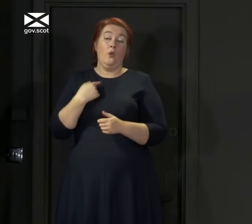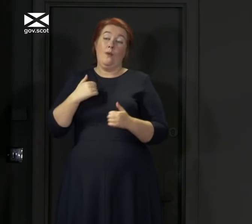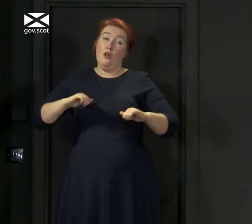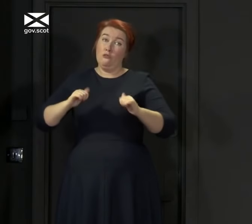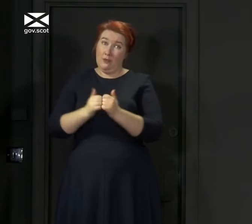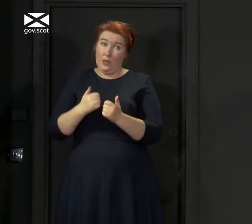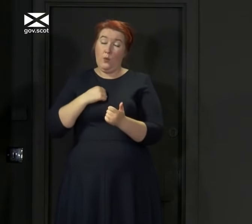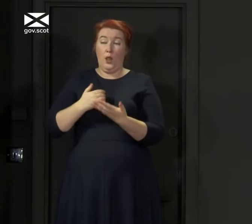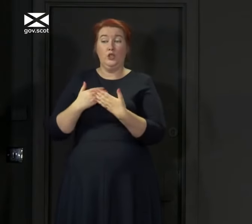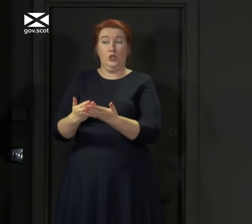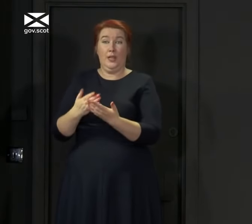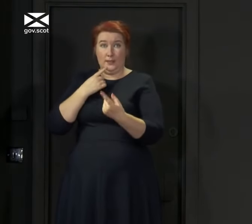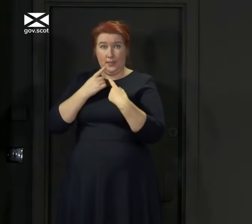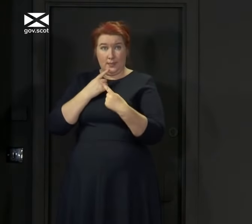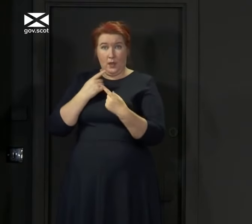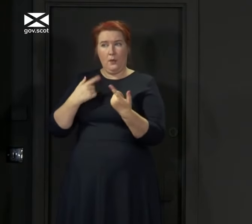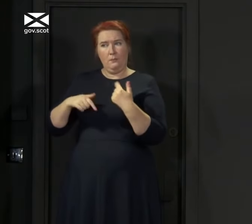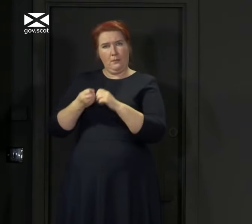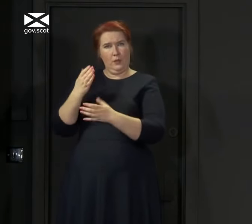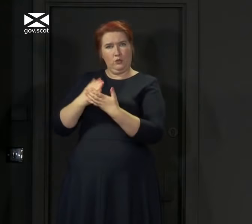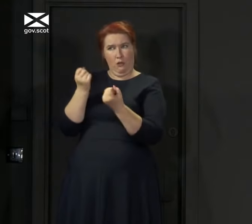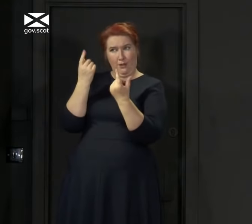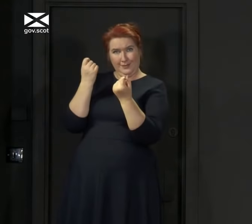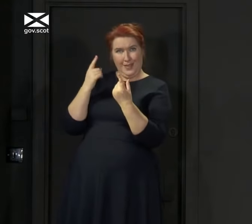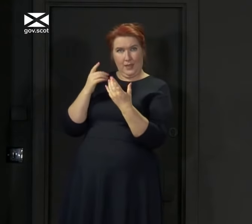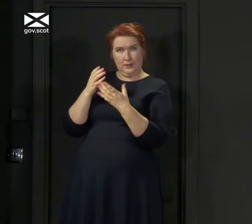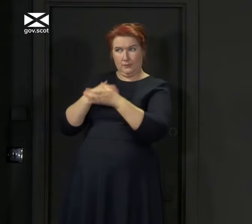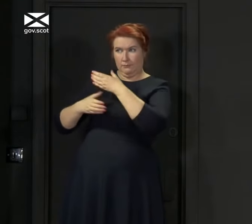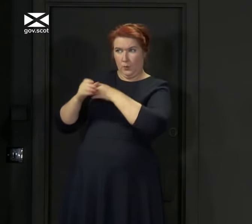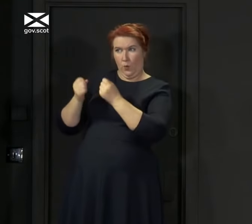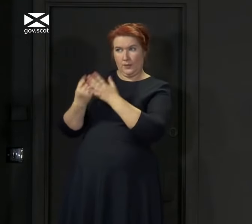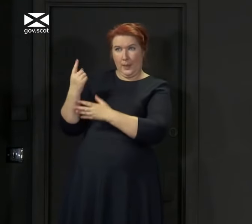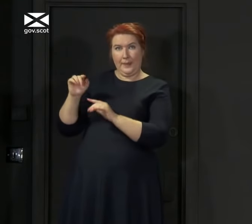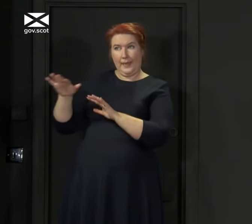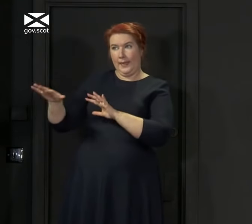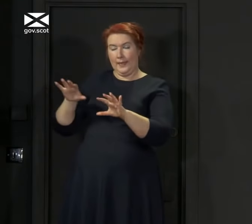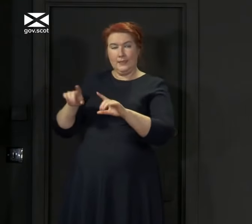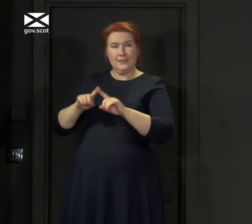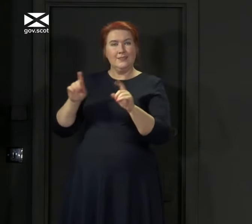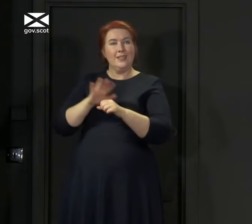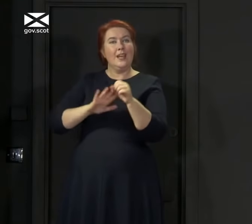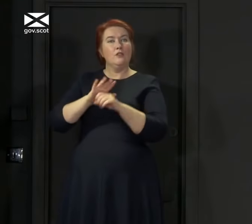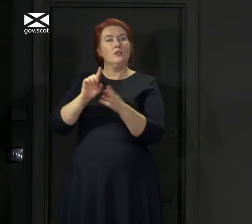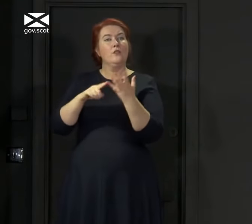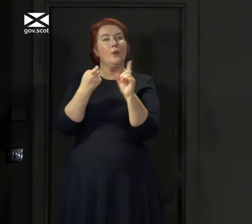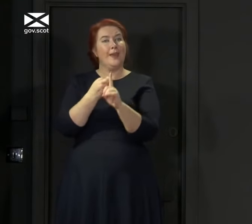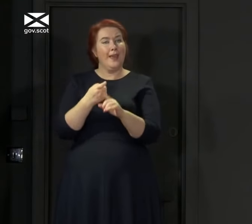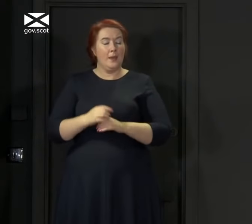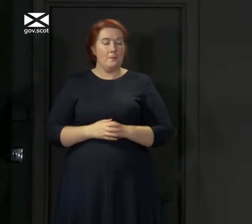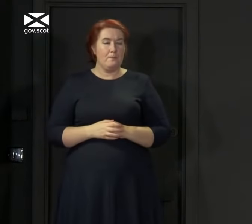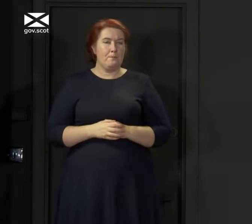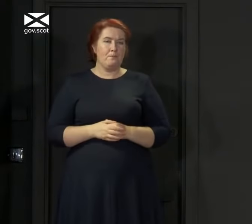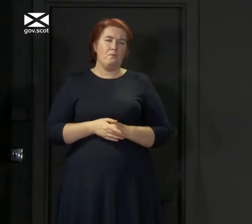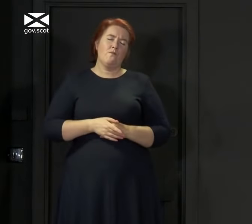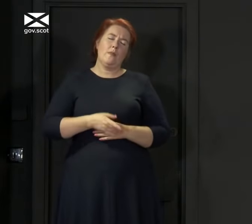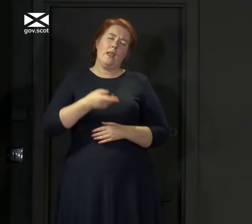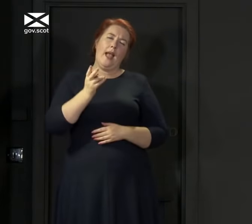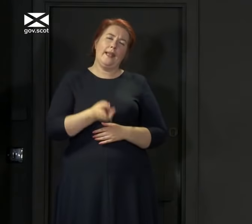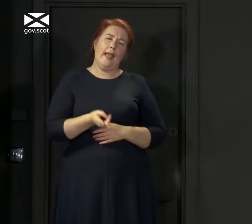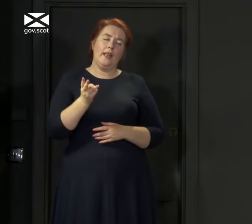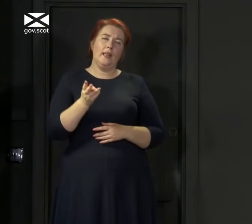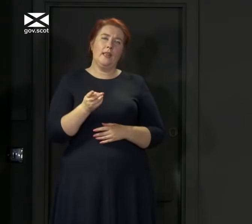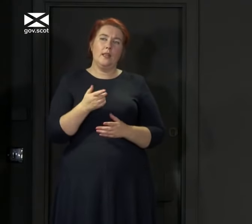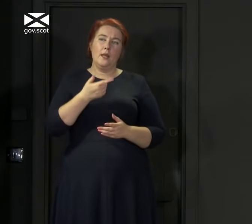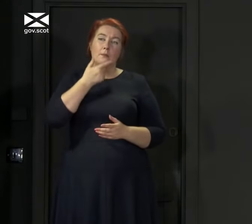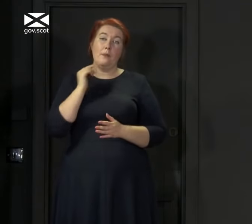data so that we understand what's happening in different parts of the UK. In terms of the, again, you know, the quarantine